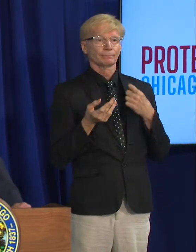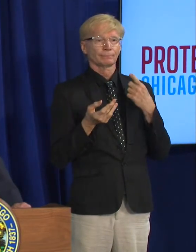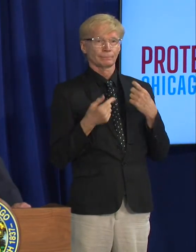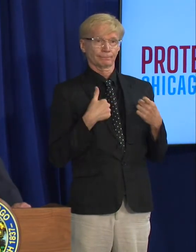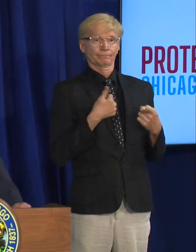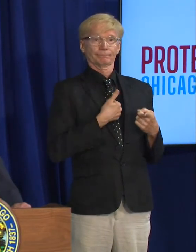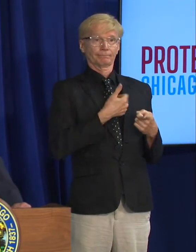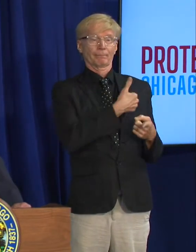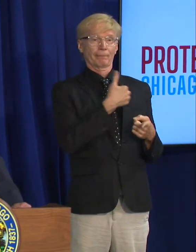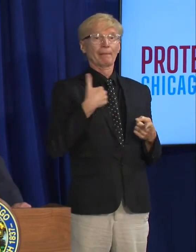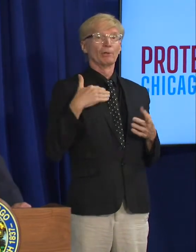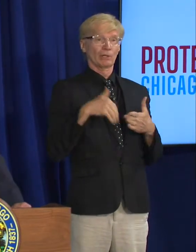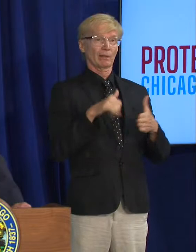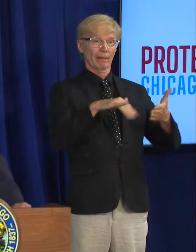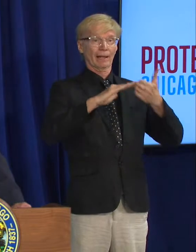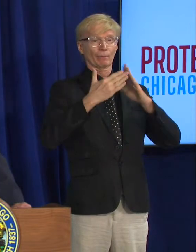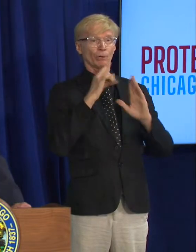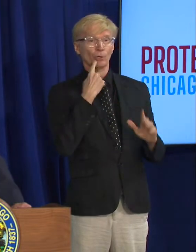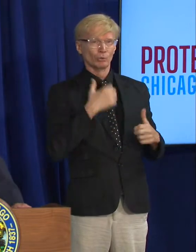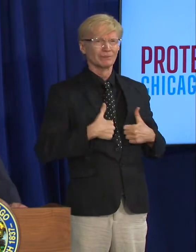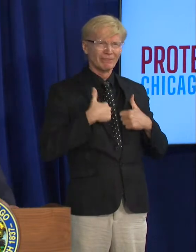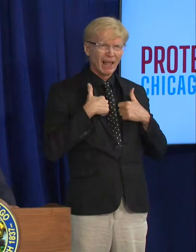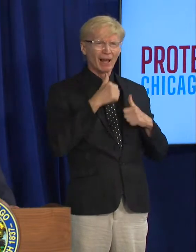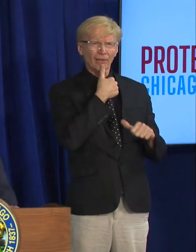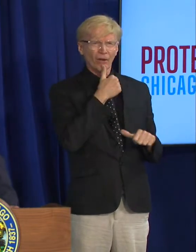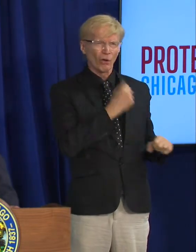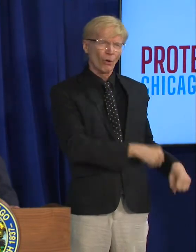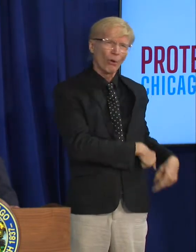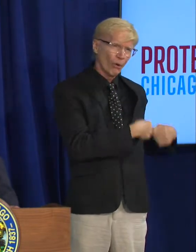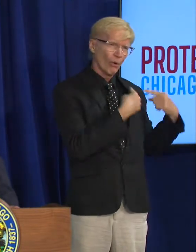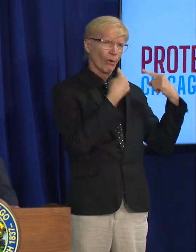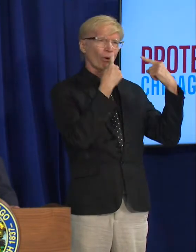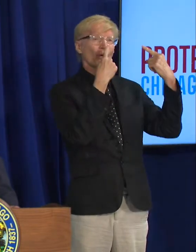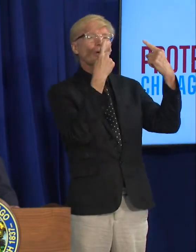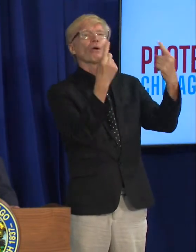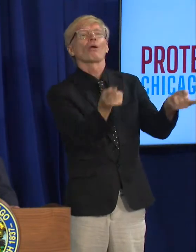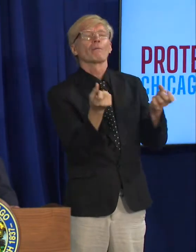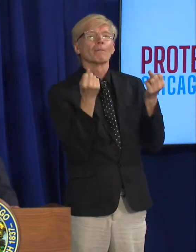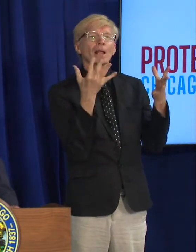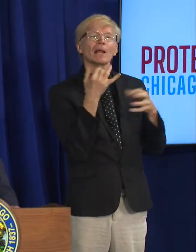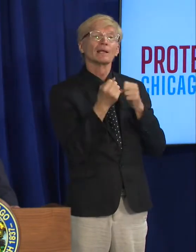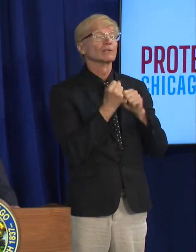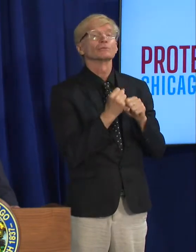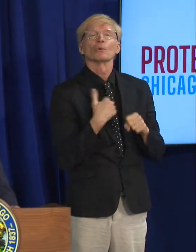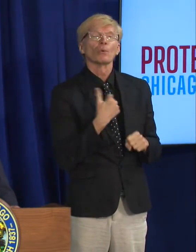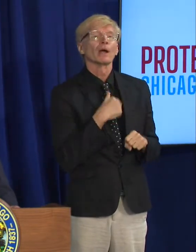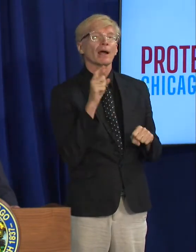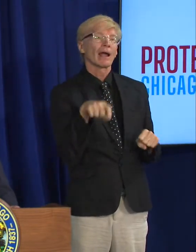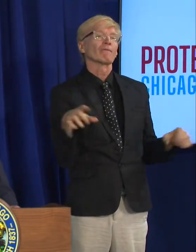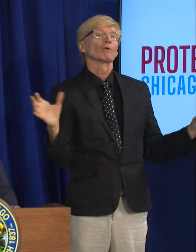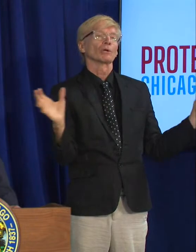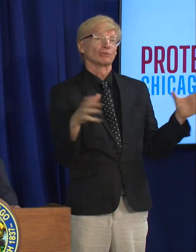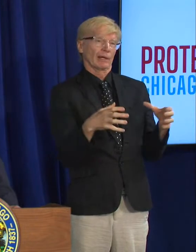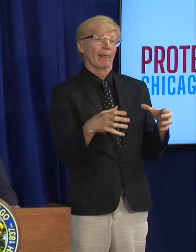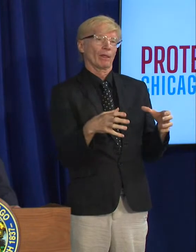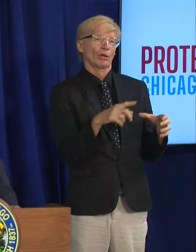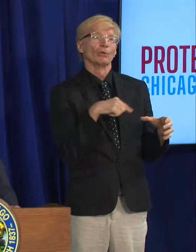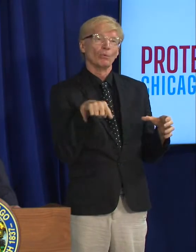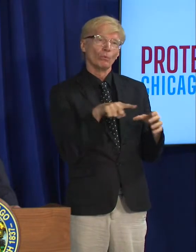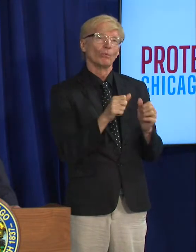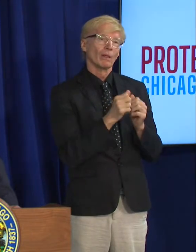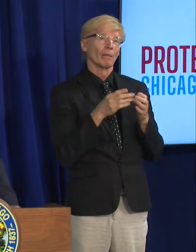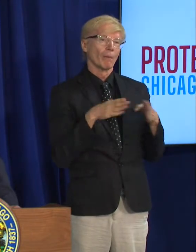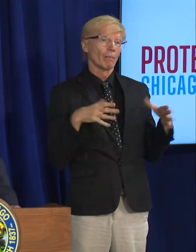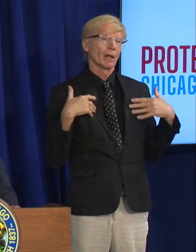member of this community that has survived a number of of issues over the years we have to work together work with public